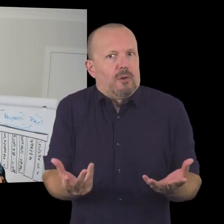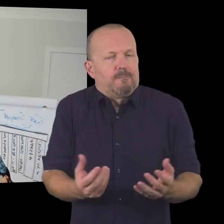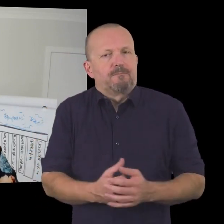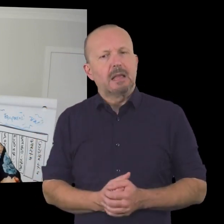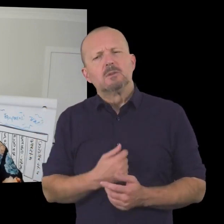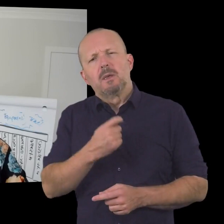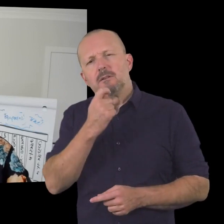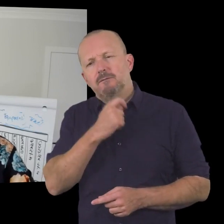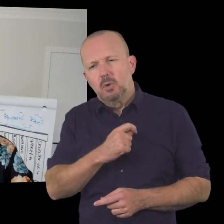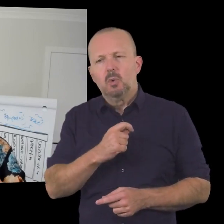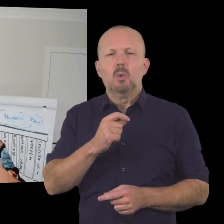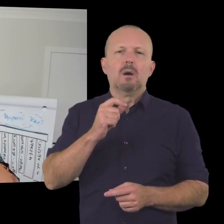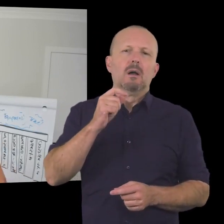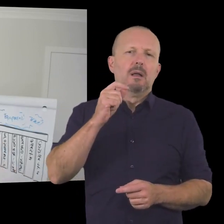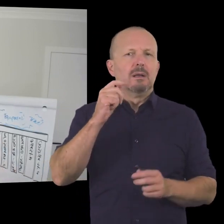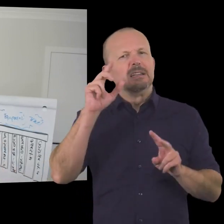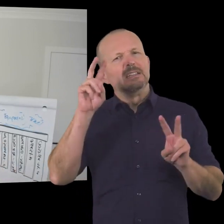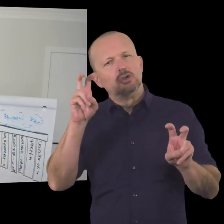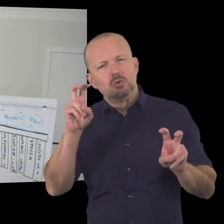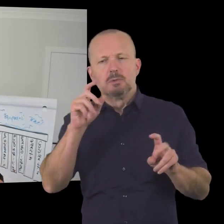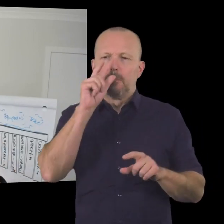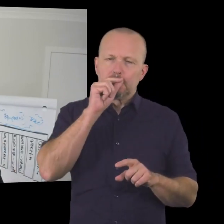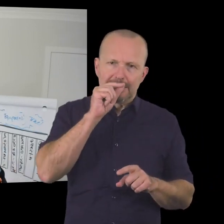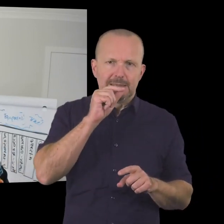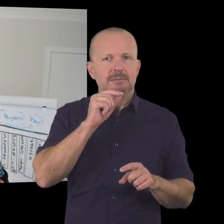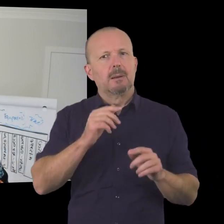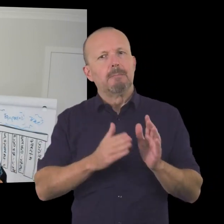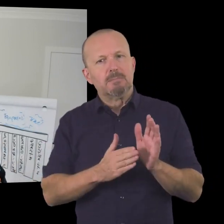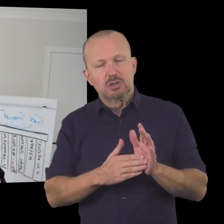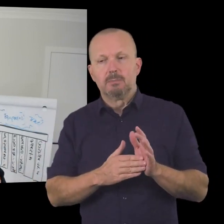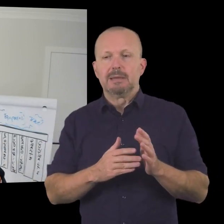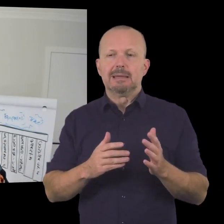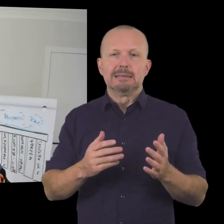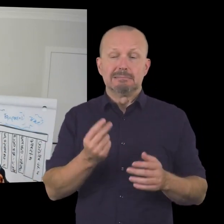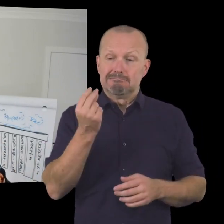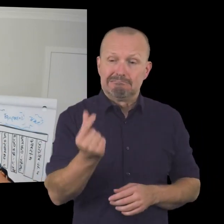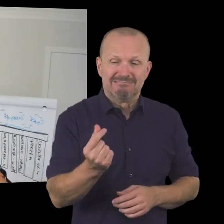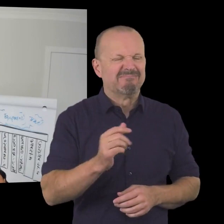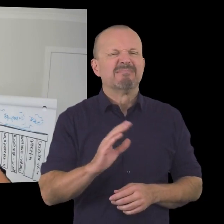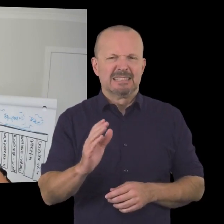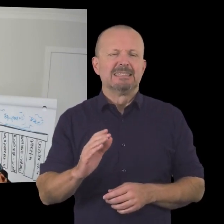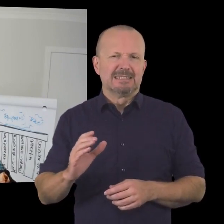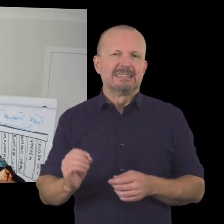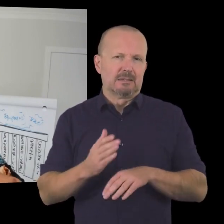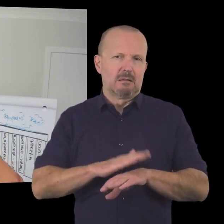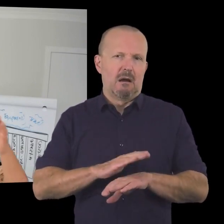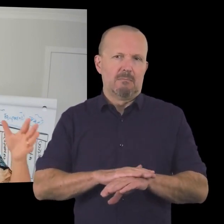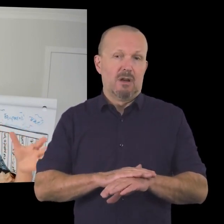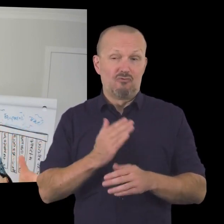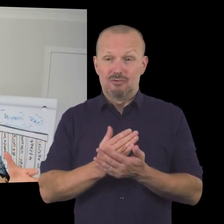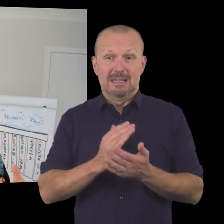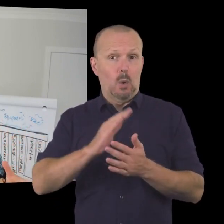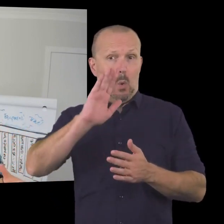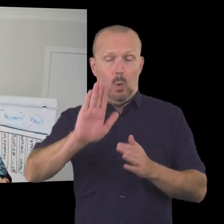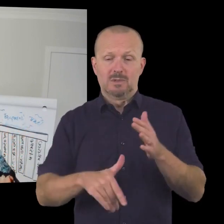as an income stream so there's a few things attached to uh tapping into membership as an income stream it takes a bit of work then all